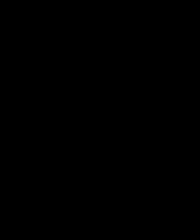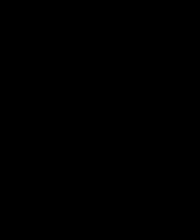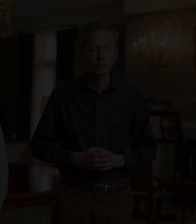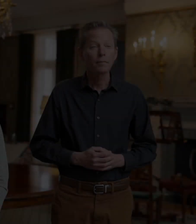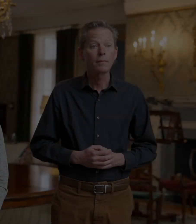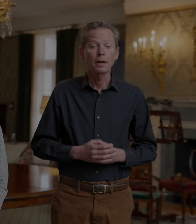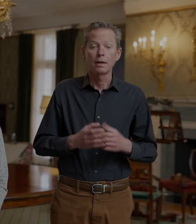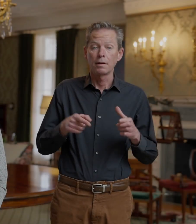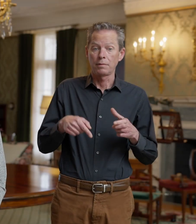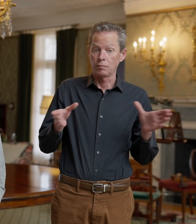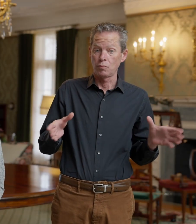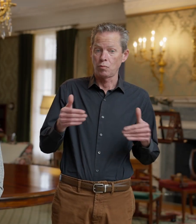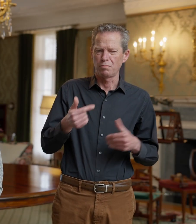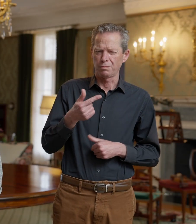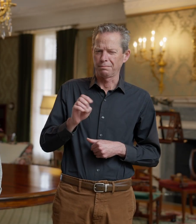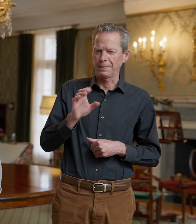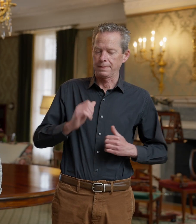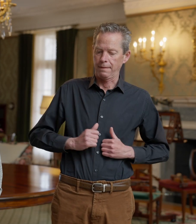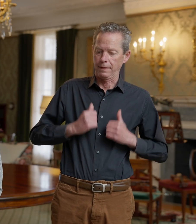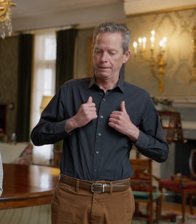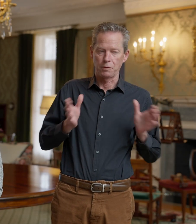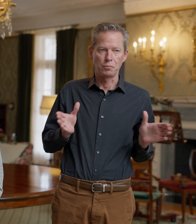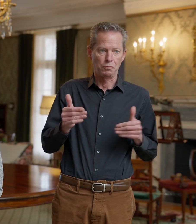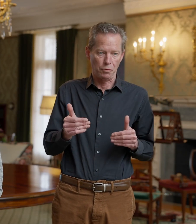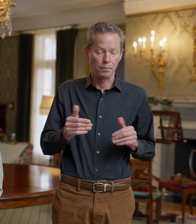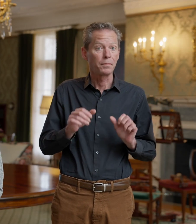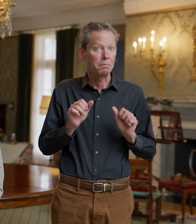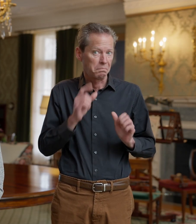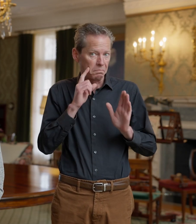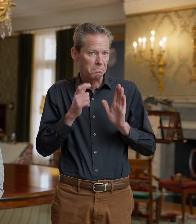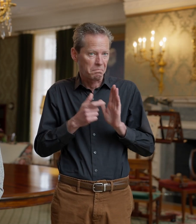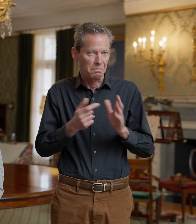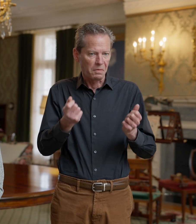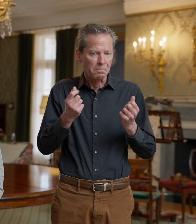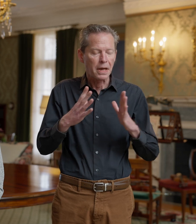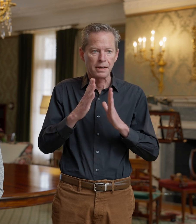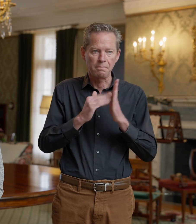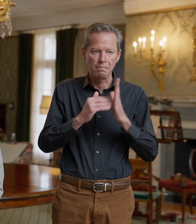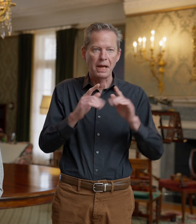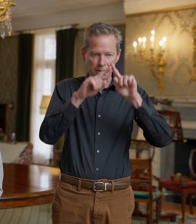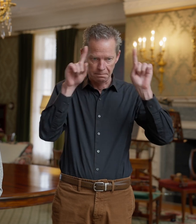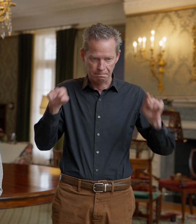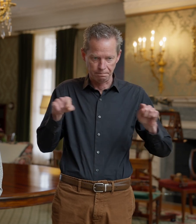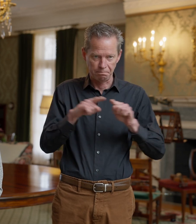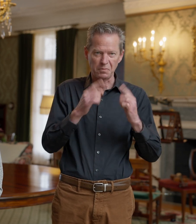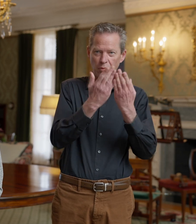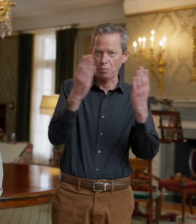This is George Eastman's living room. As you can see from the many paintings that adorn the walls, George Eastman loved